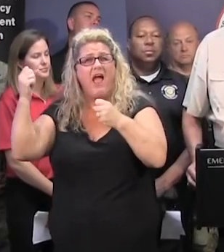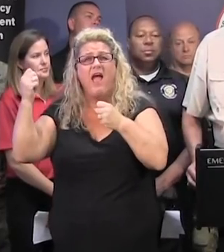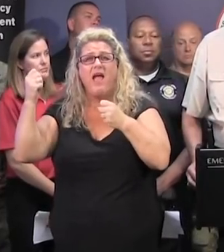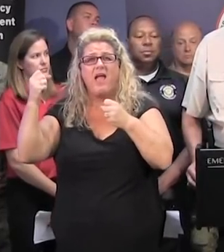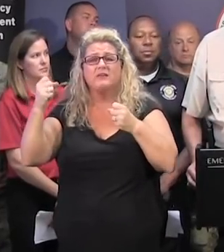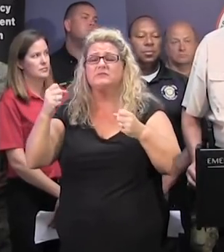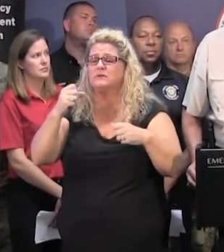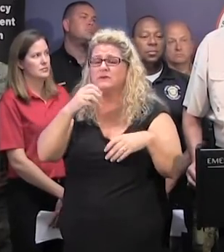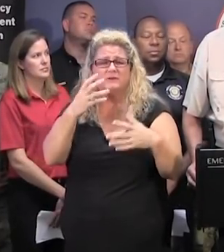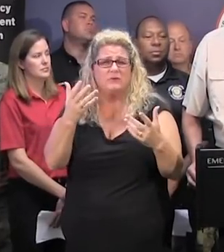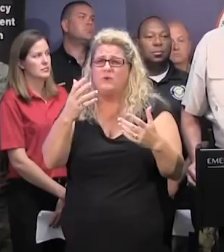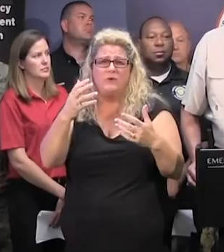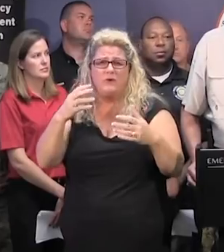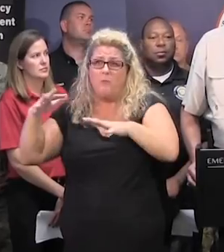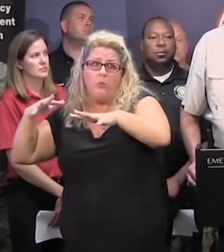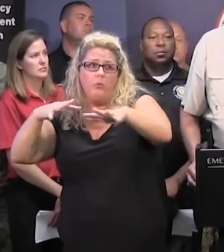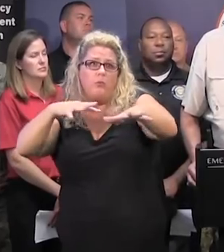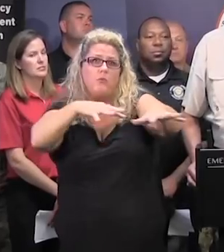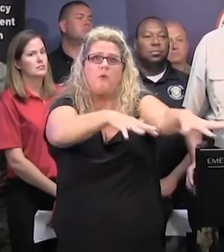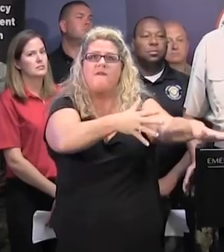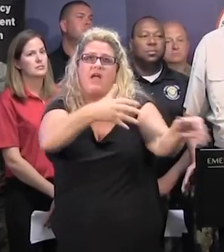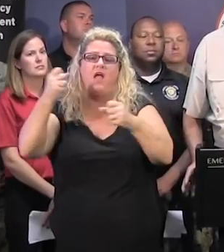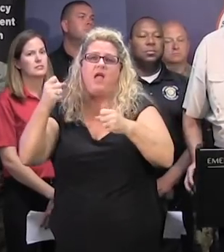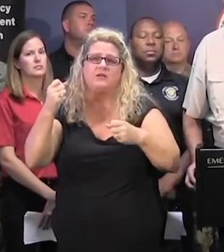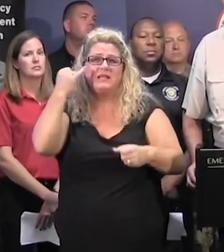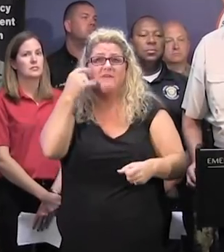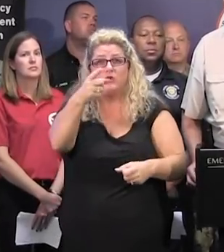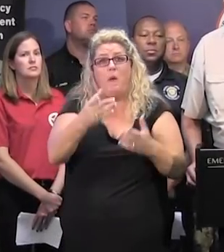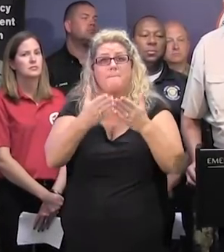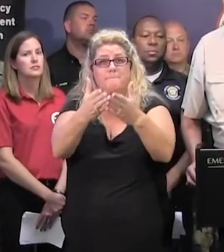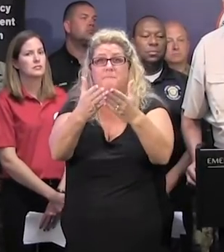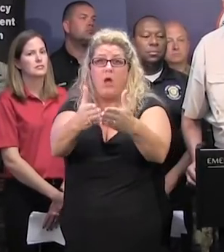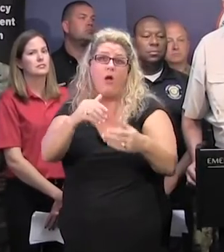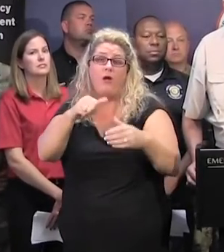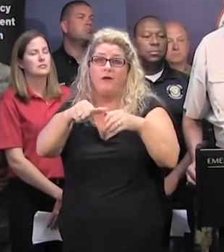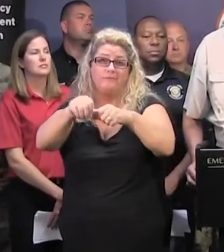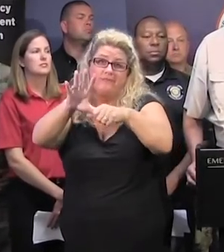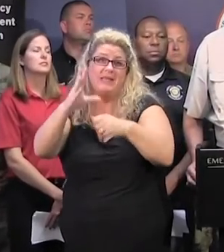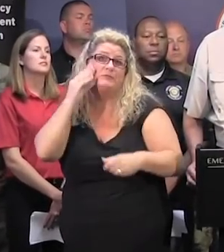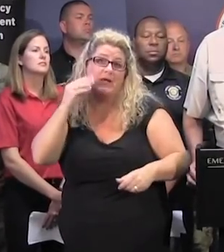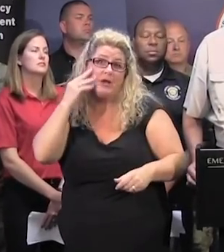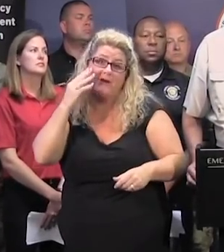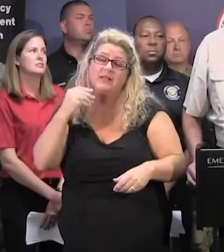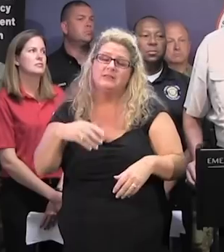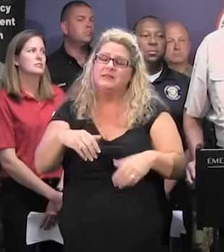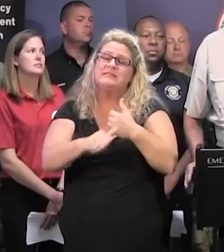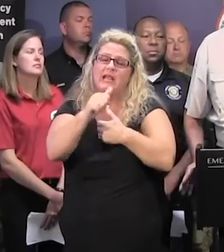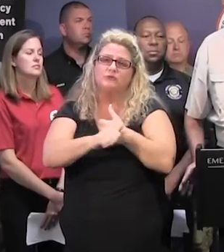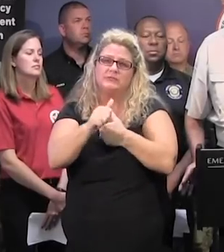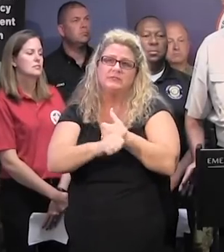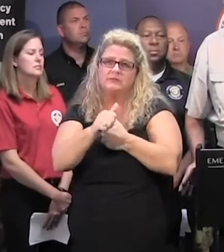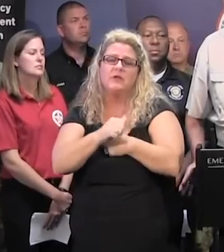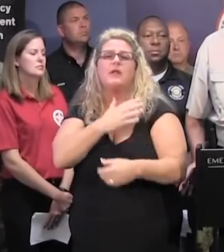causes another safety concern for boaters, especially if you're a boater with not much boating experience in this type of water. And